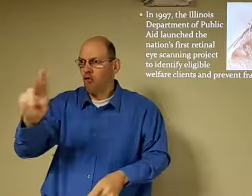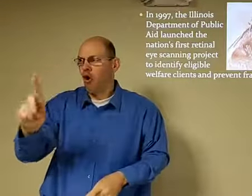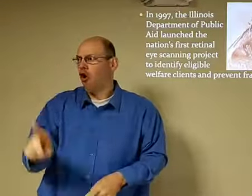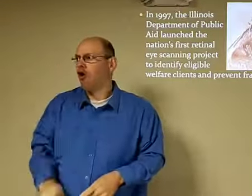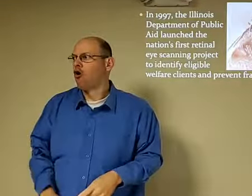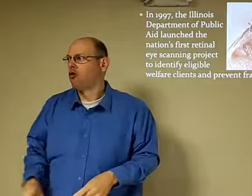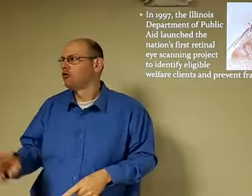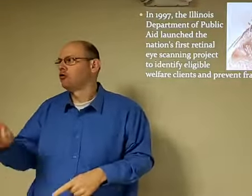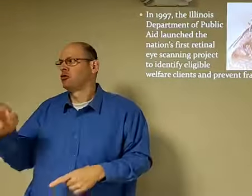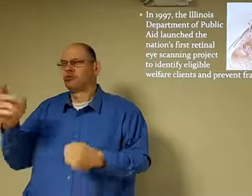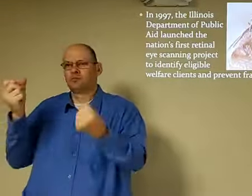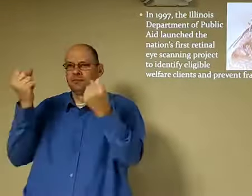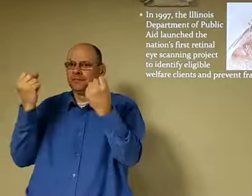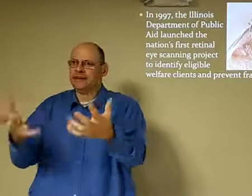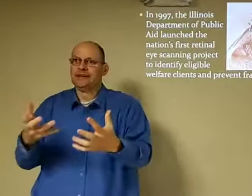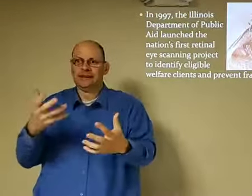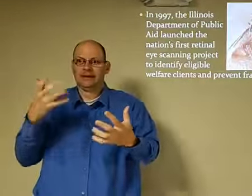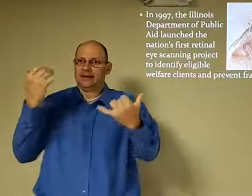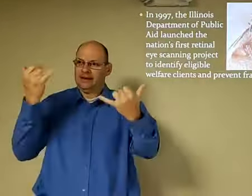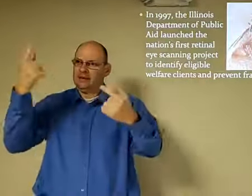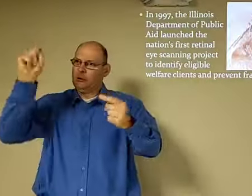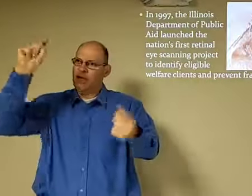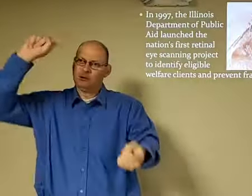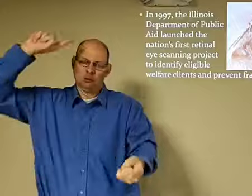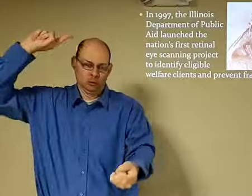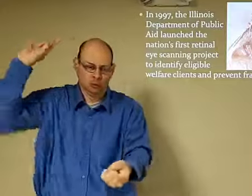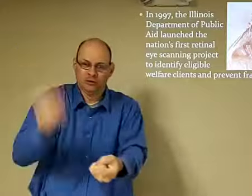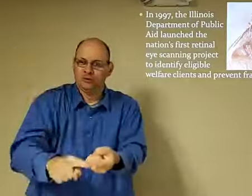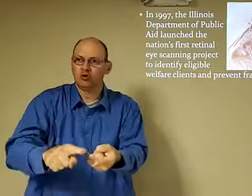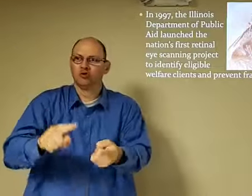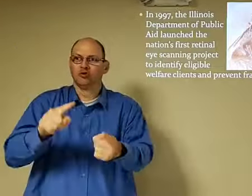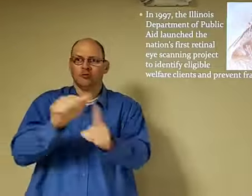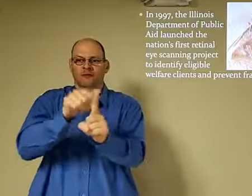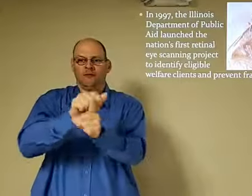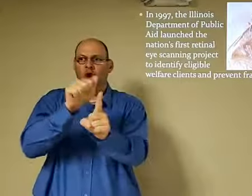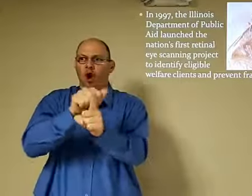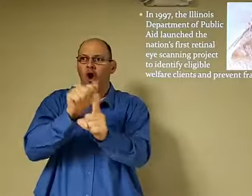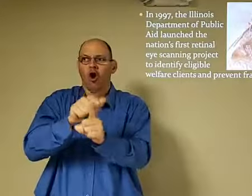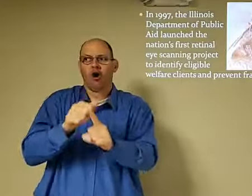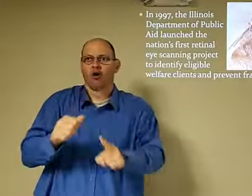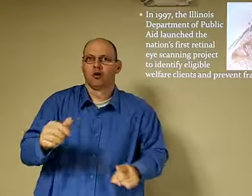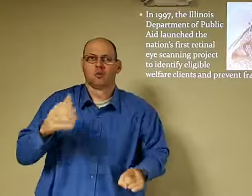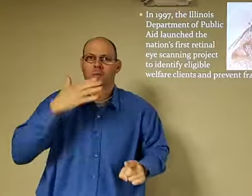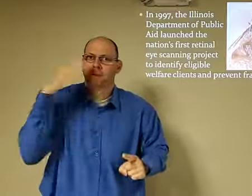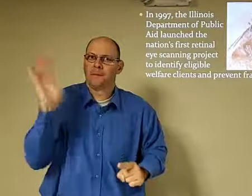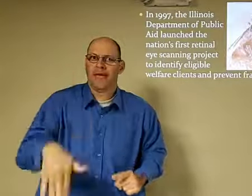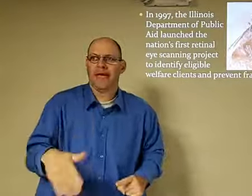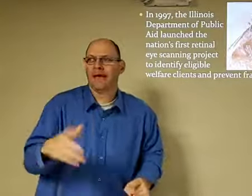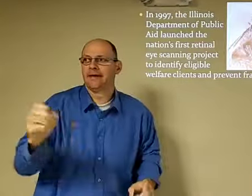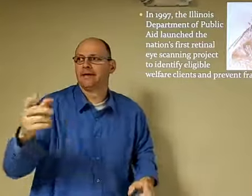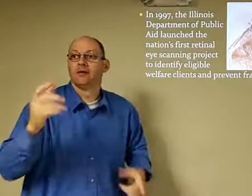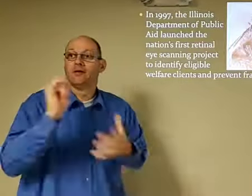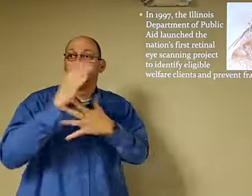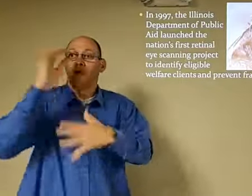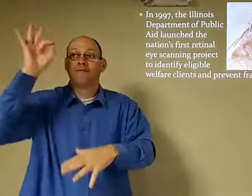Anyways, stressing how, you know, fraud was just a rampage. It was just in regards to identity.